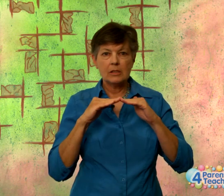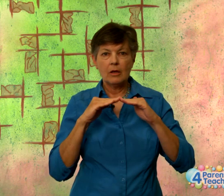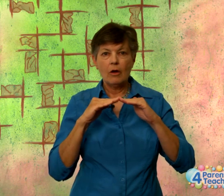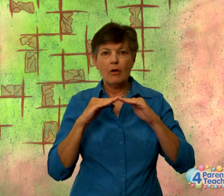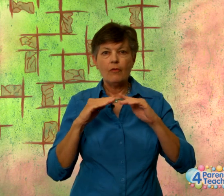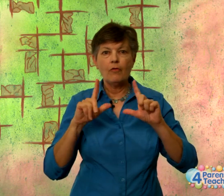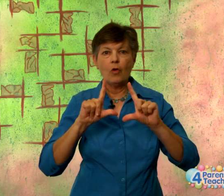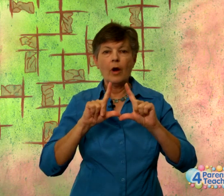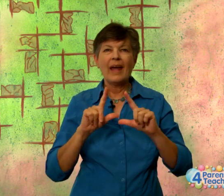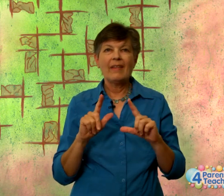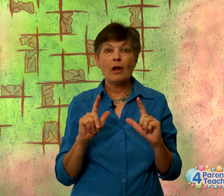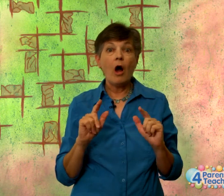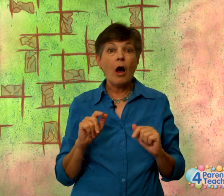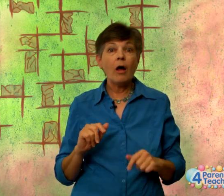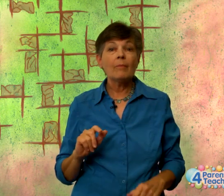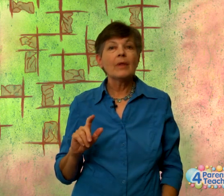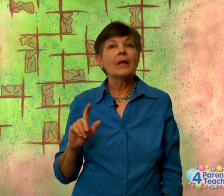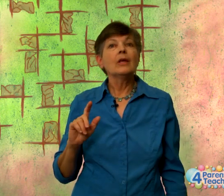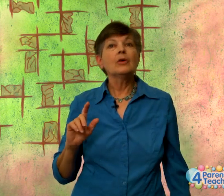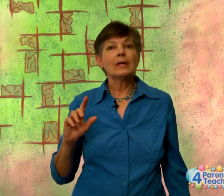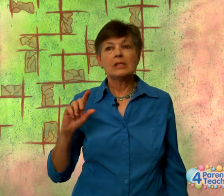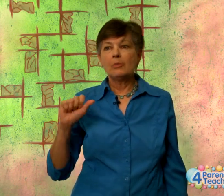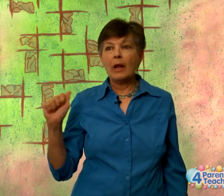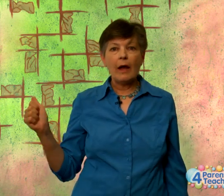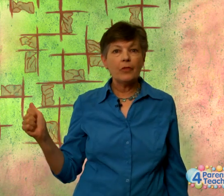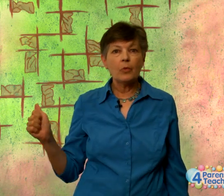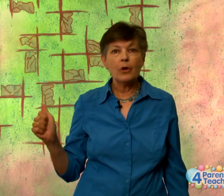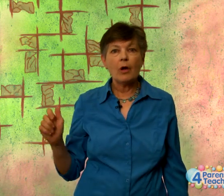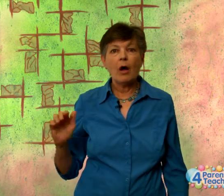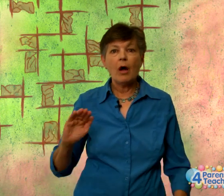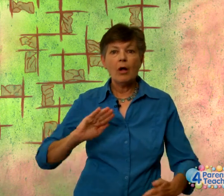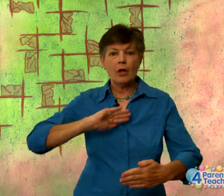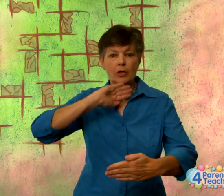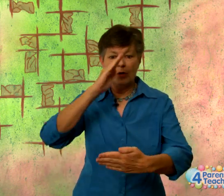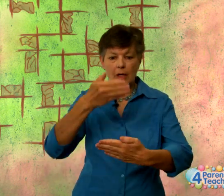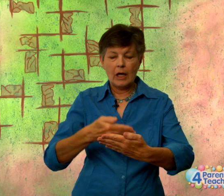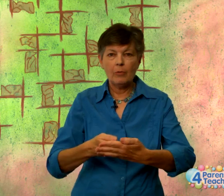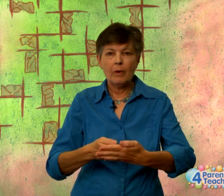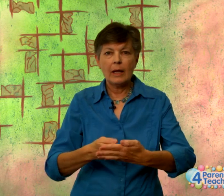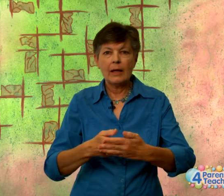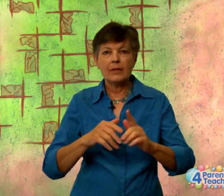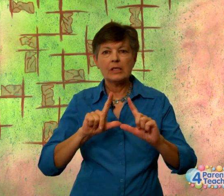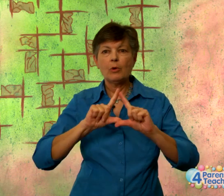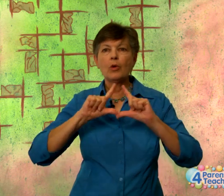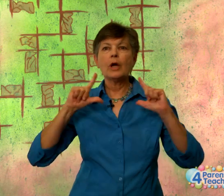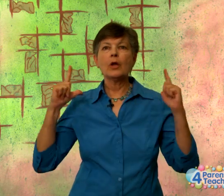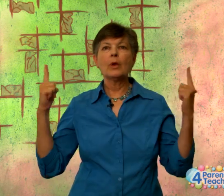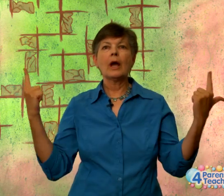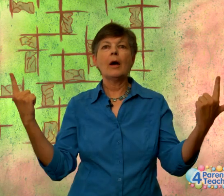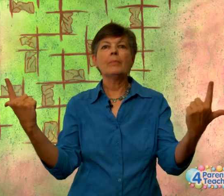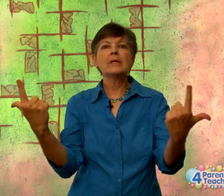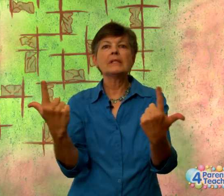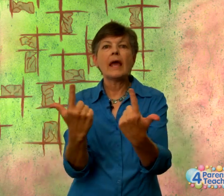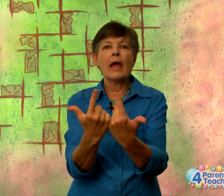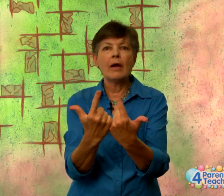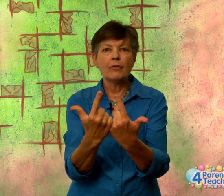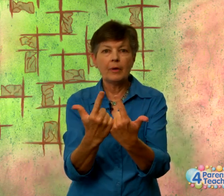Justice for, and then all, you can spell out the word all, you can come around like this, but we're going to encompass everybody.